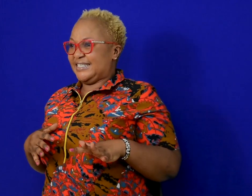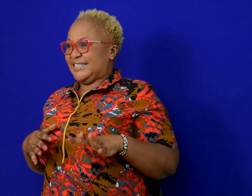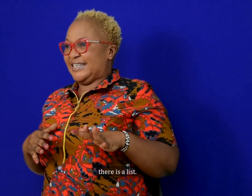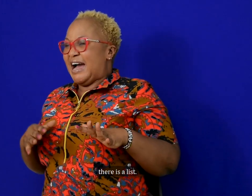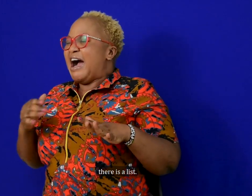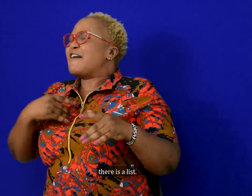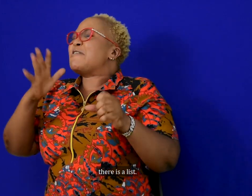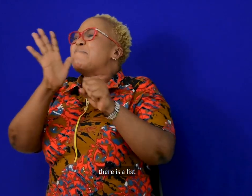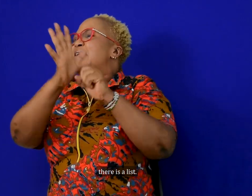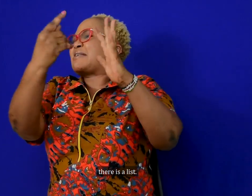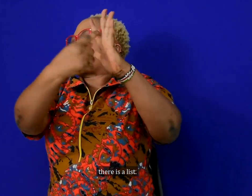There's a whole list.